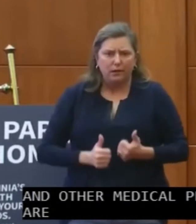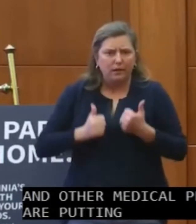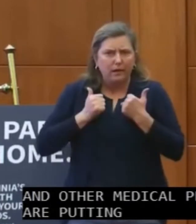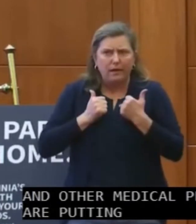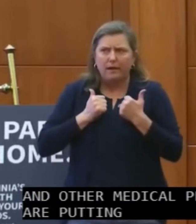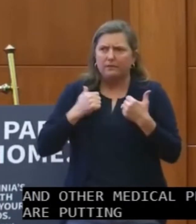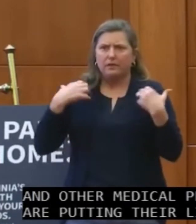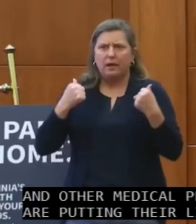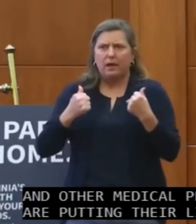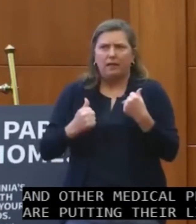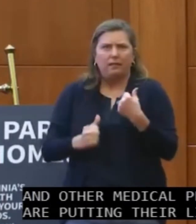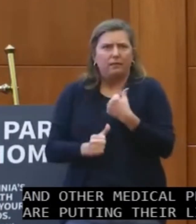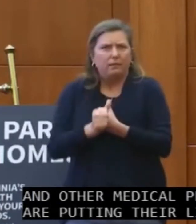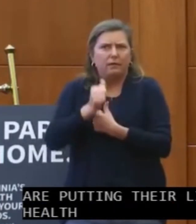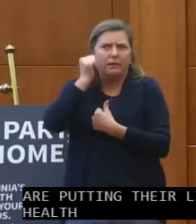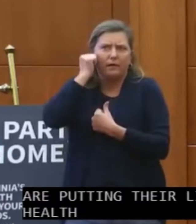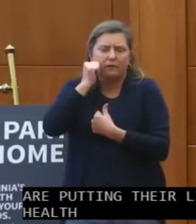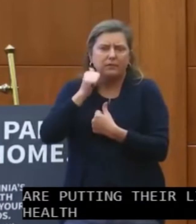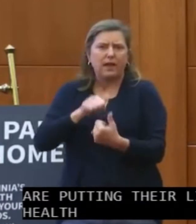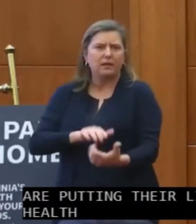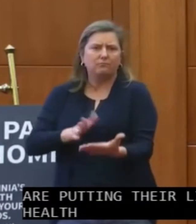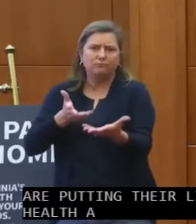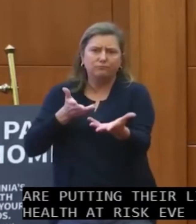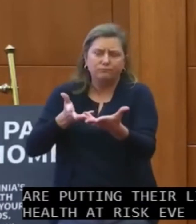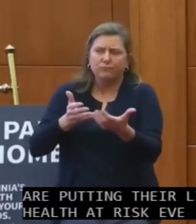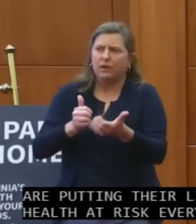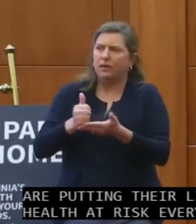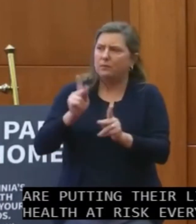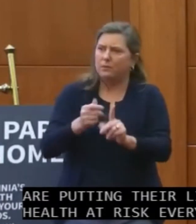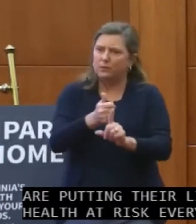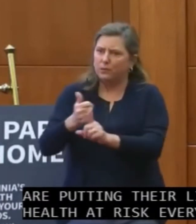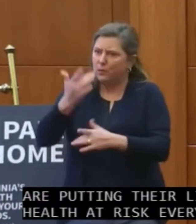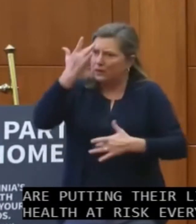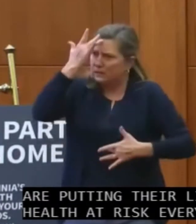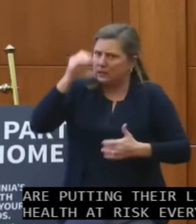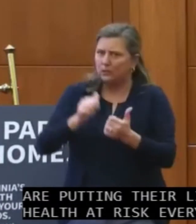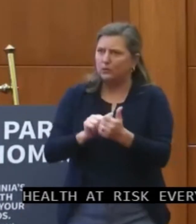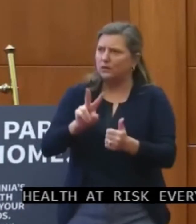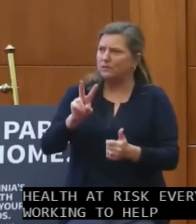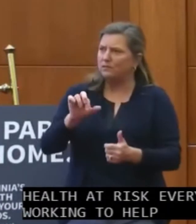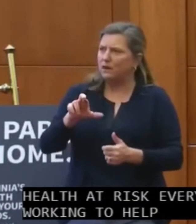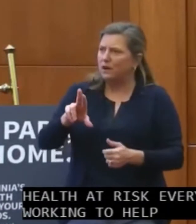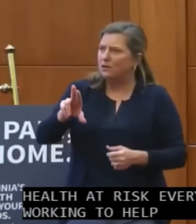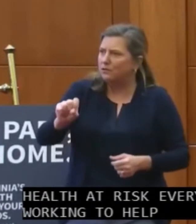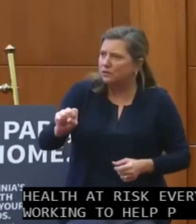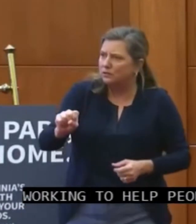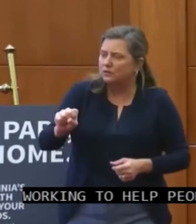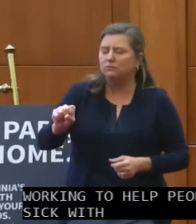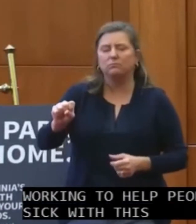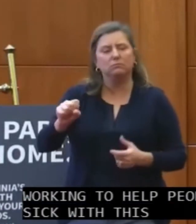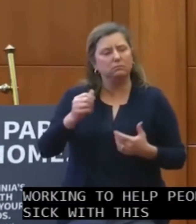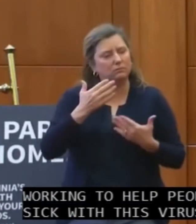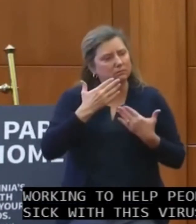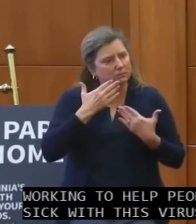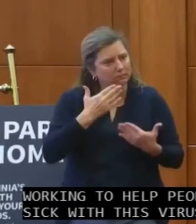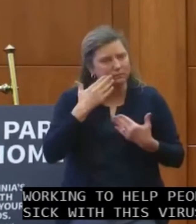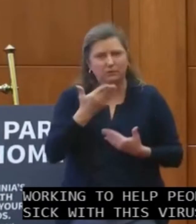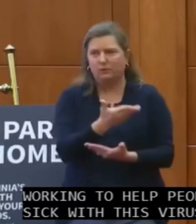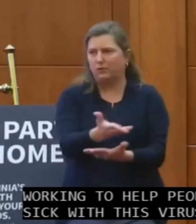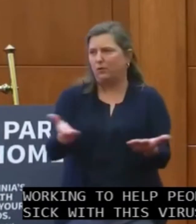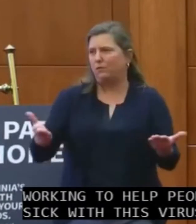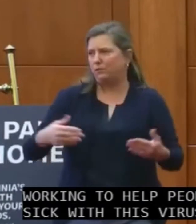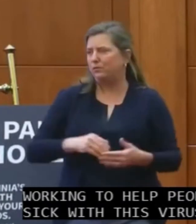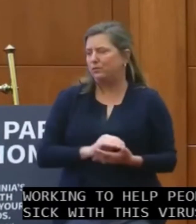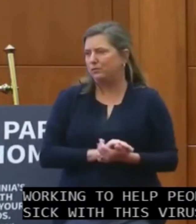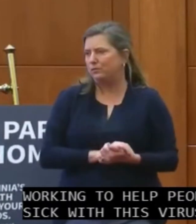every day, working to help people who are sick with this virus. I am so very grateful to all of